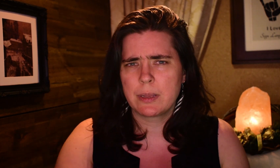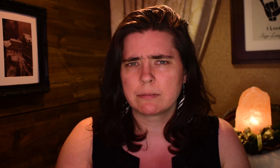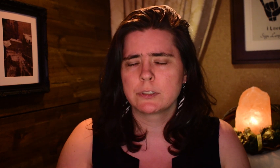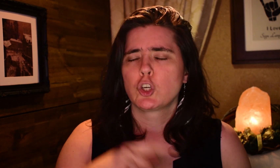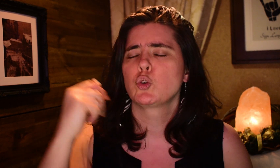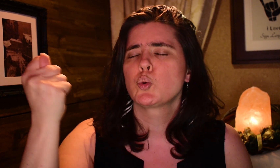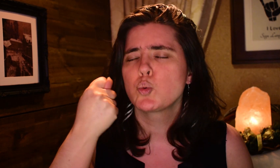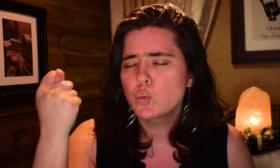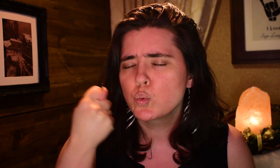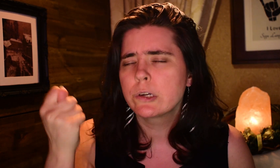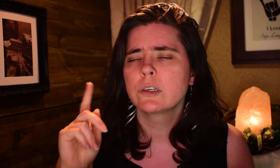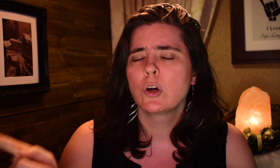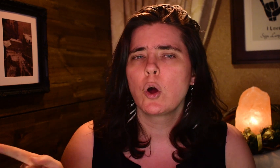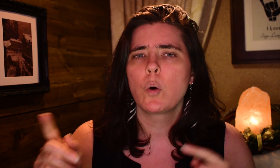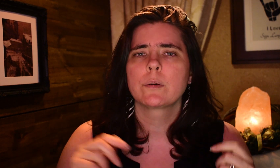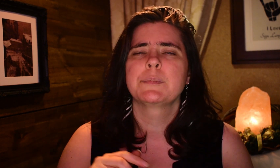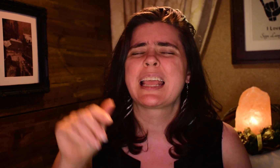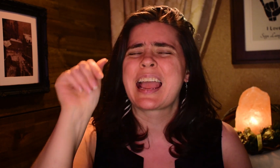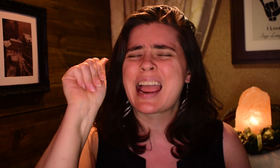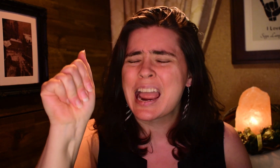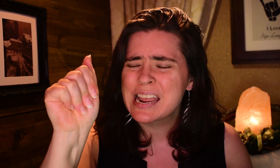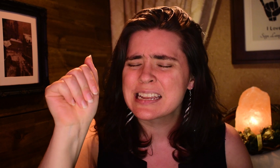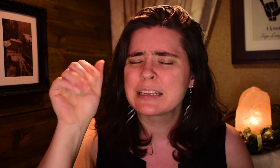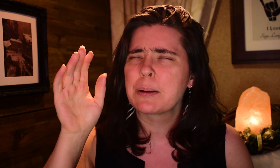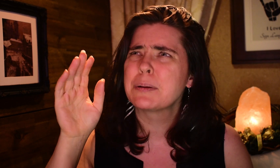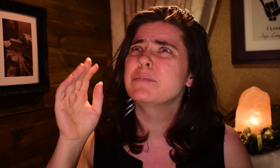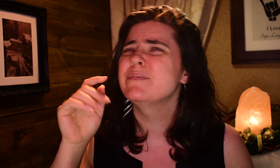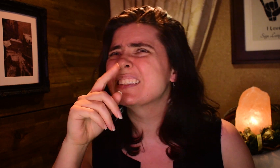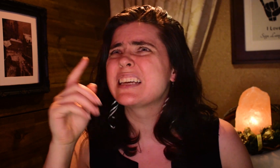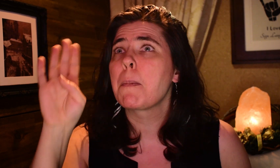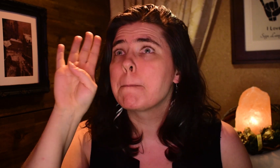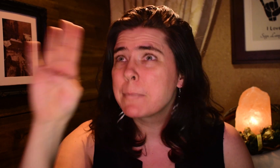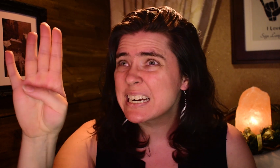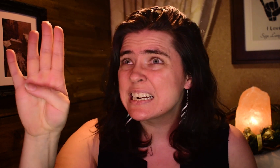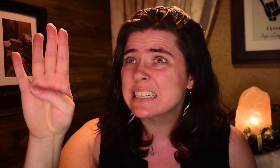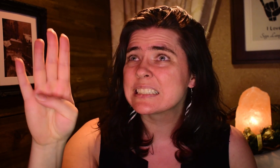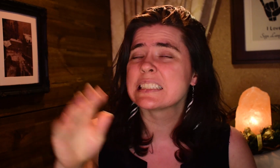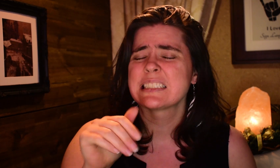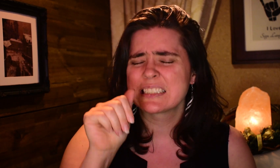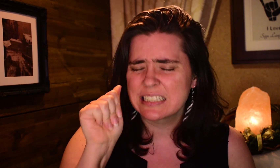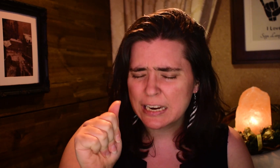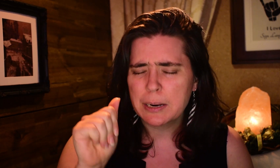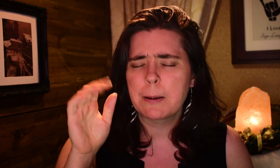try to remember. Tuesday, I would go A, and then learn B,